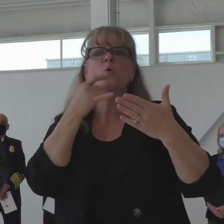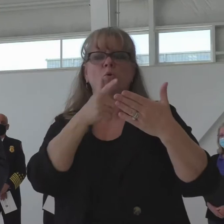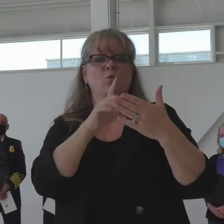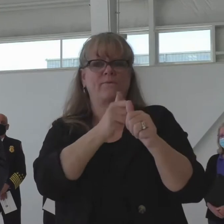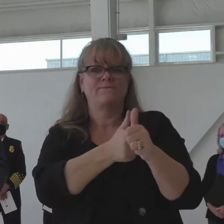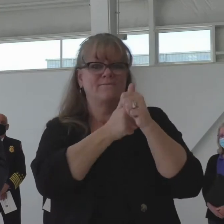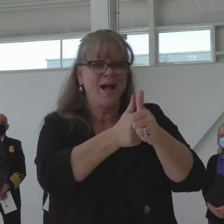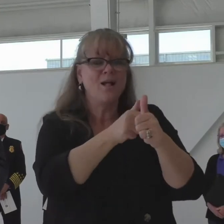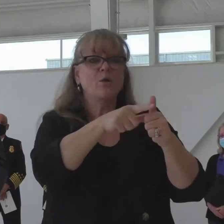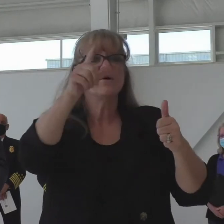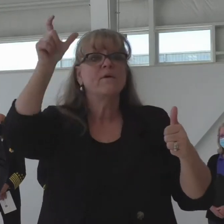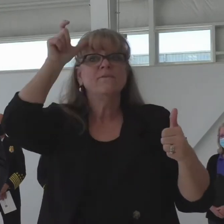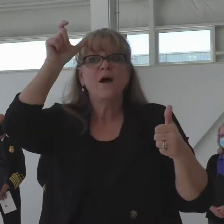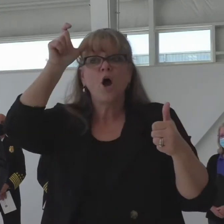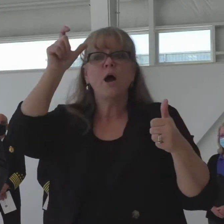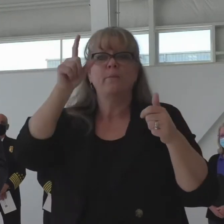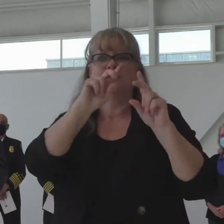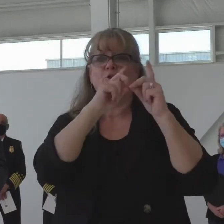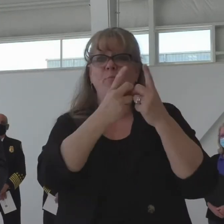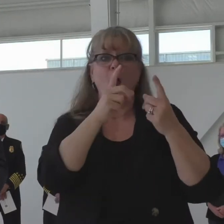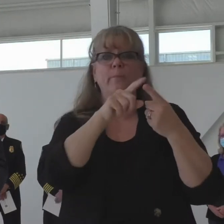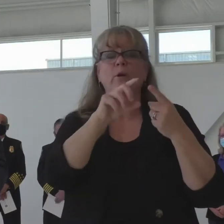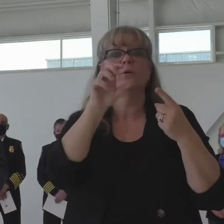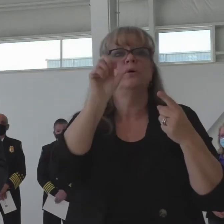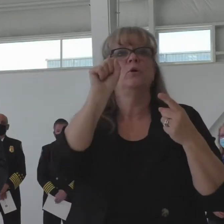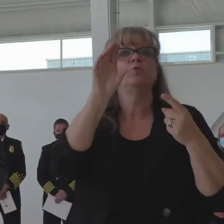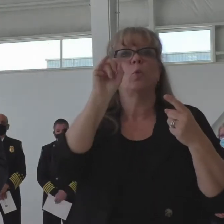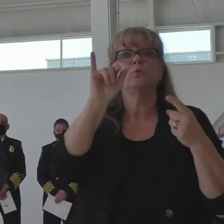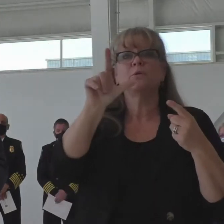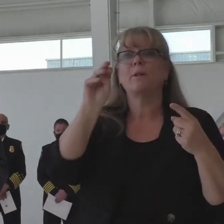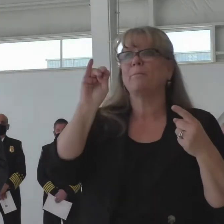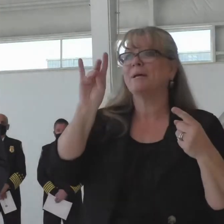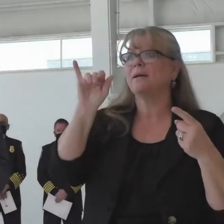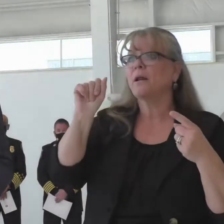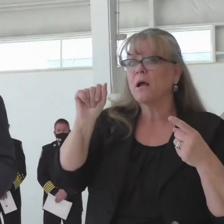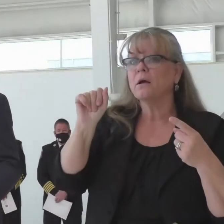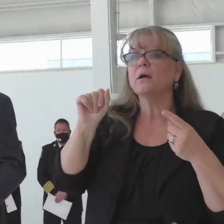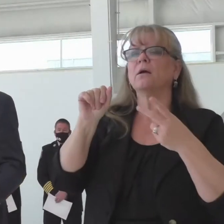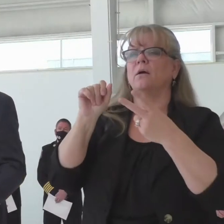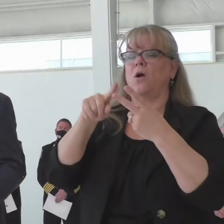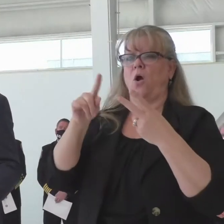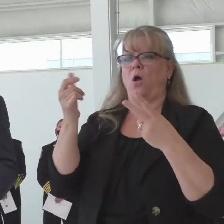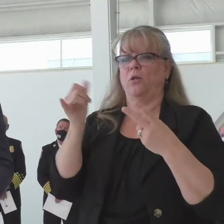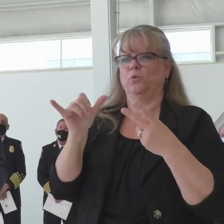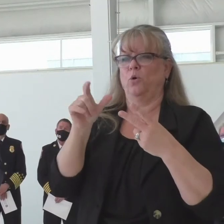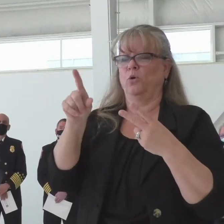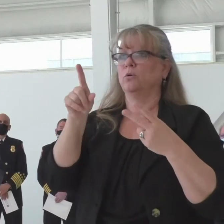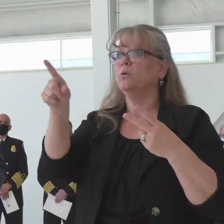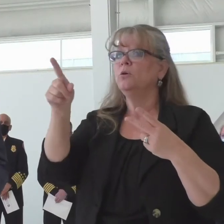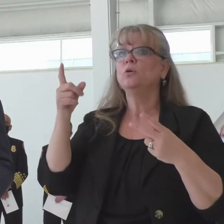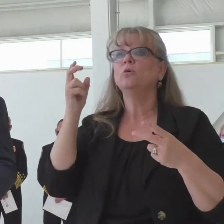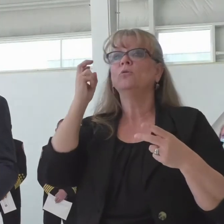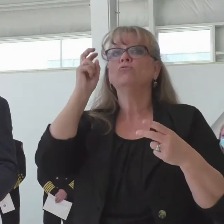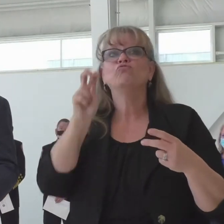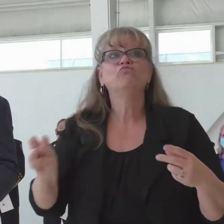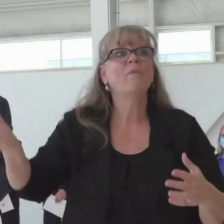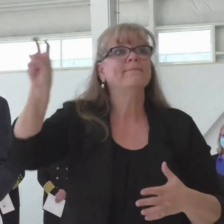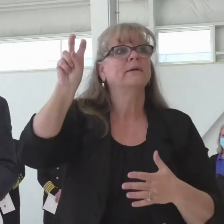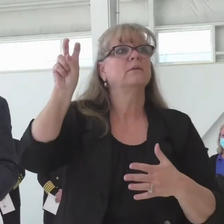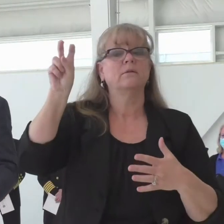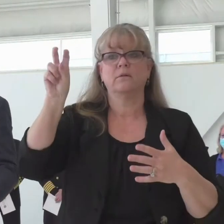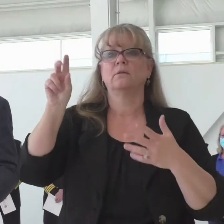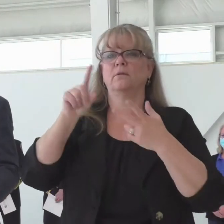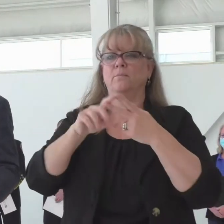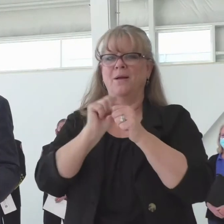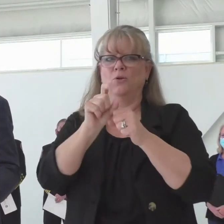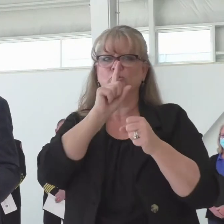Make sure that you're ready. Research how you will stay informed when traveling and when recreating. Research how you will be able to